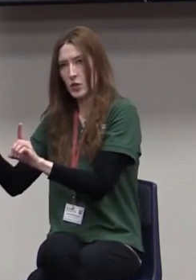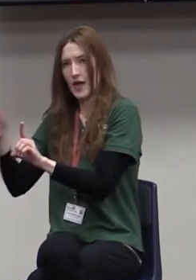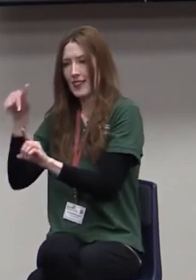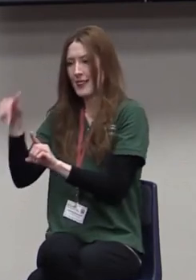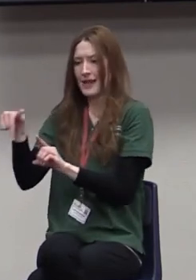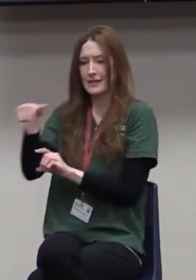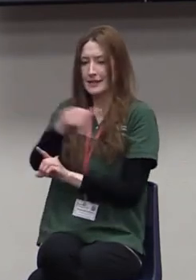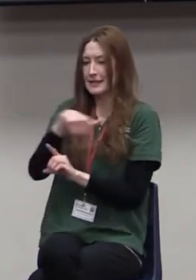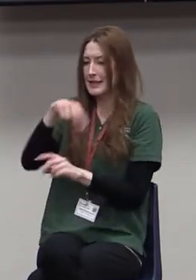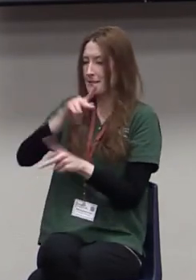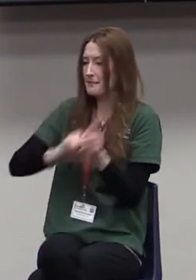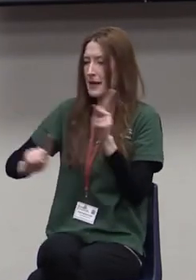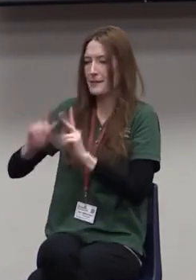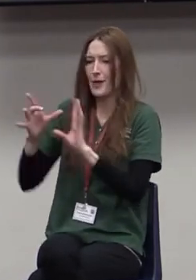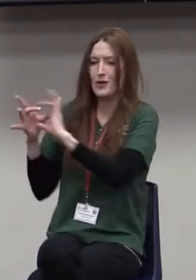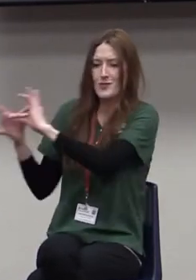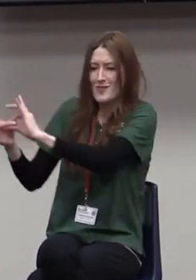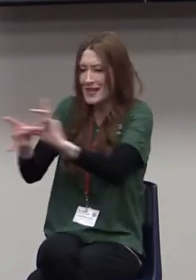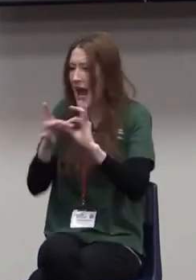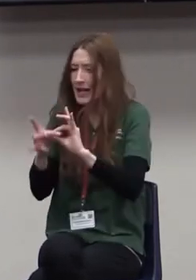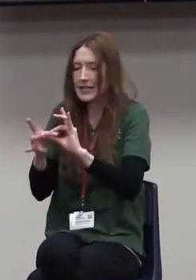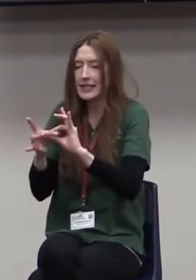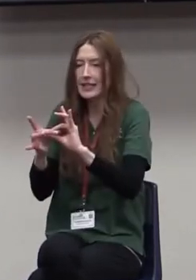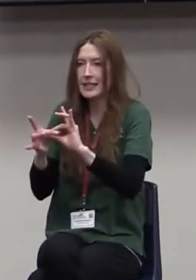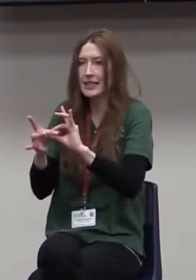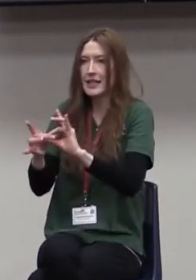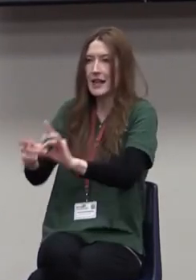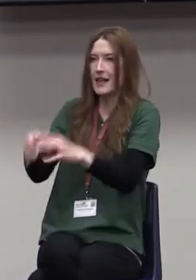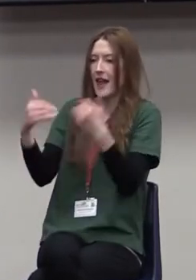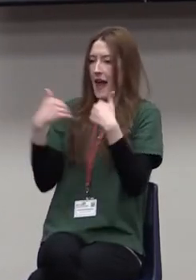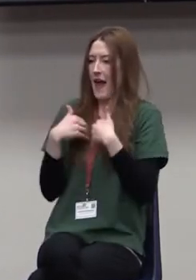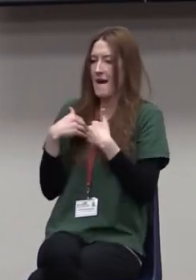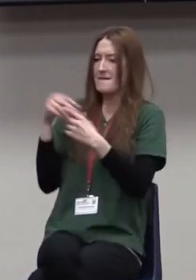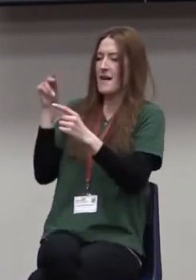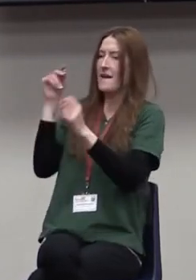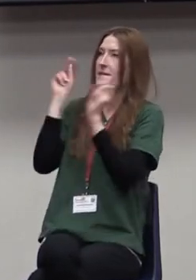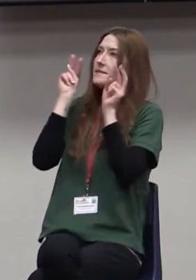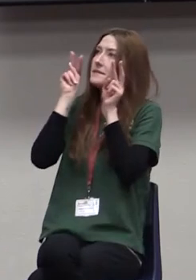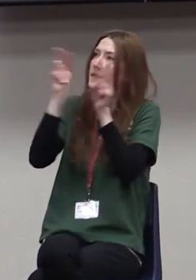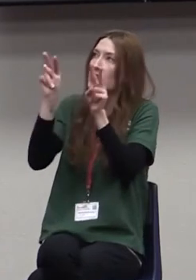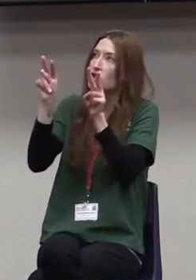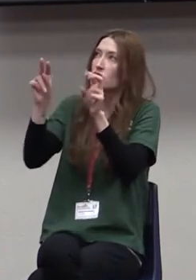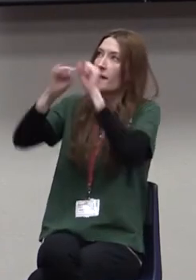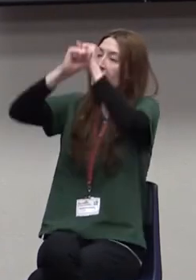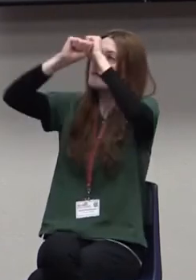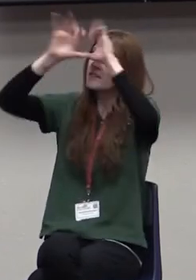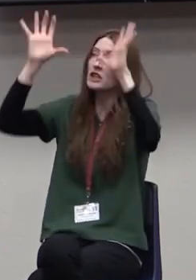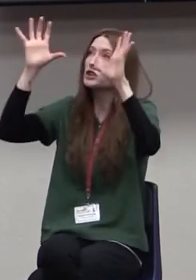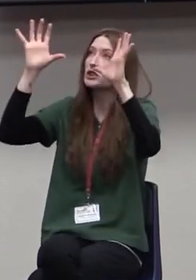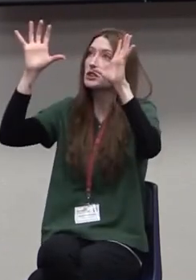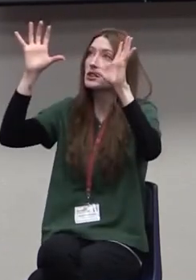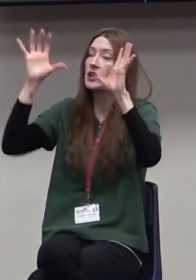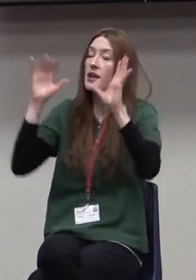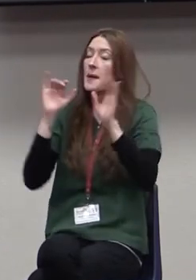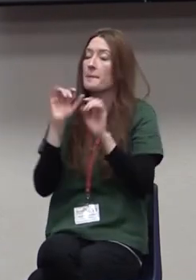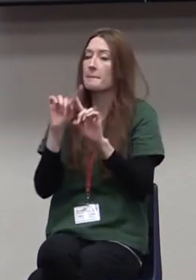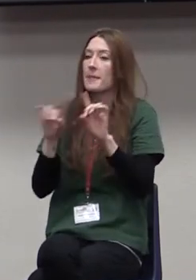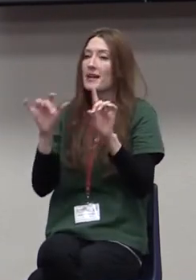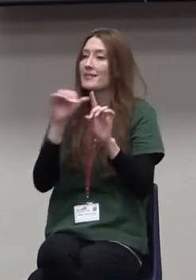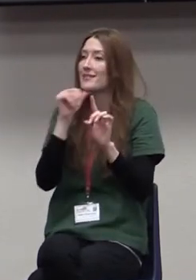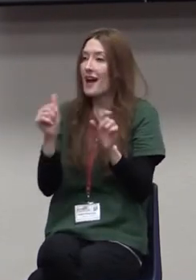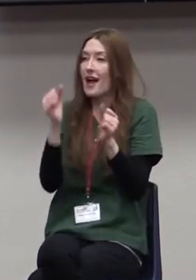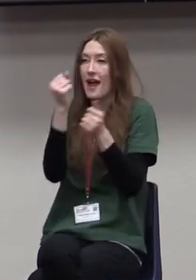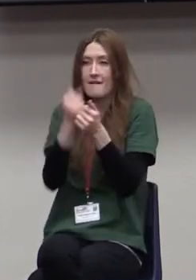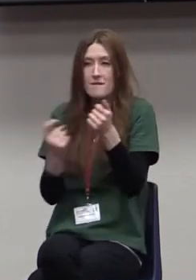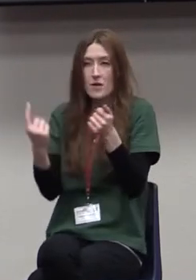united around a vision and a mission, and they are there working side by side. But you know what? Not everybody could do the entire